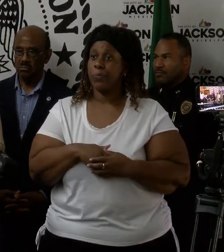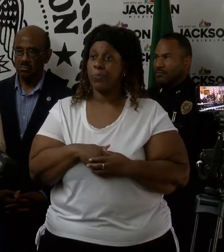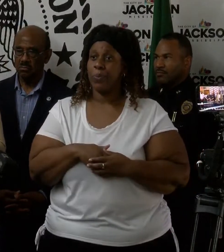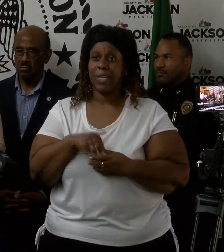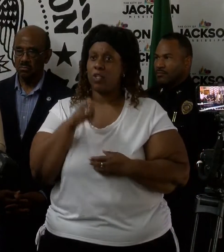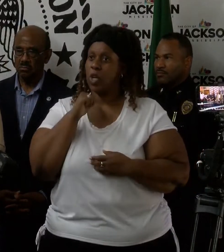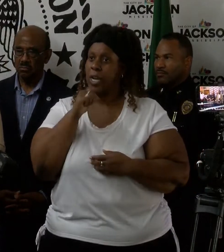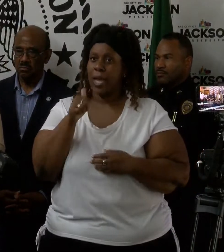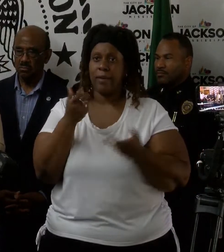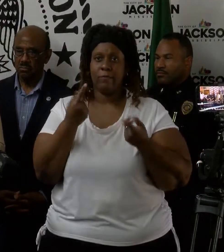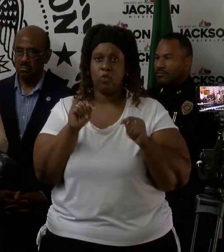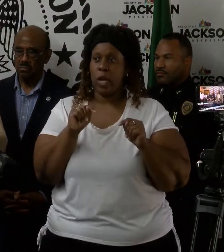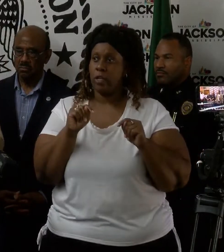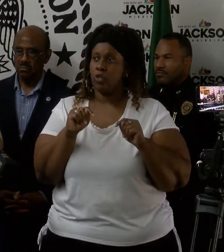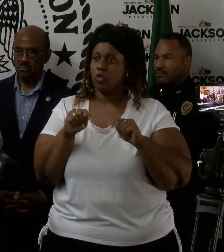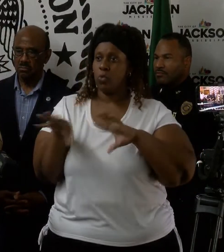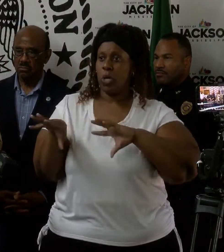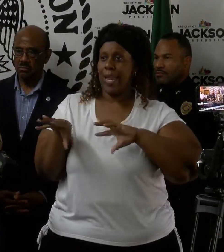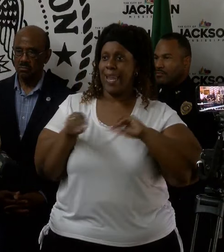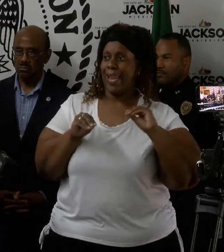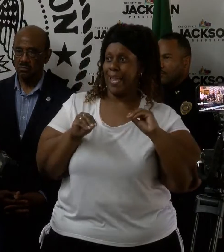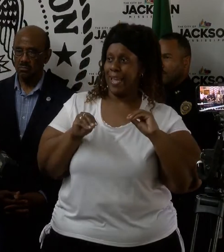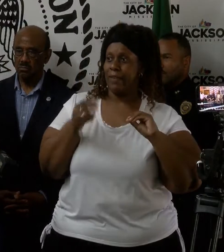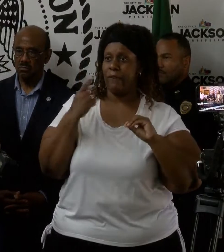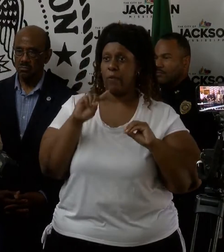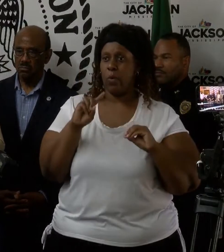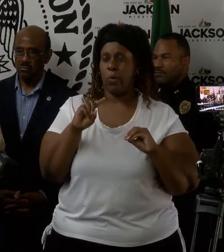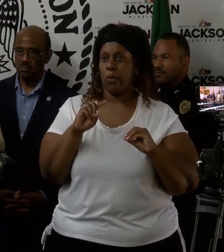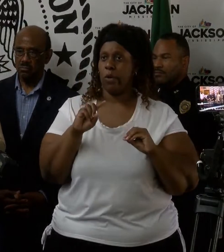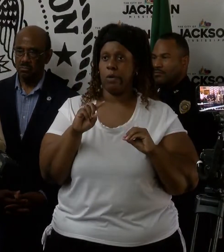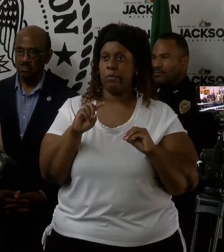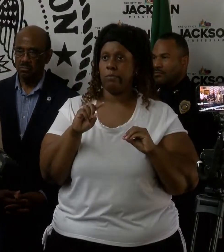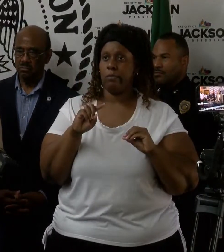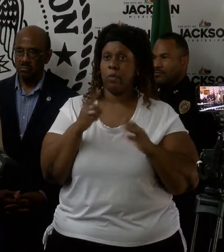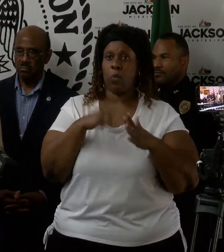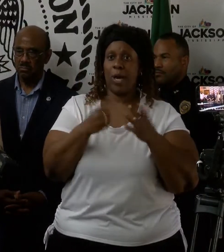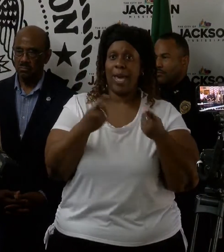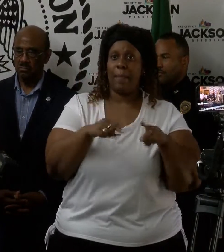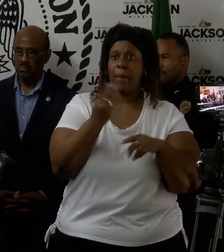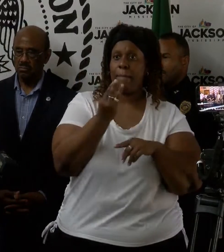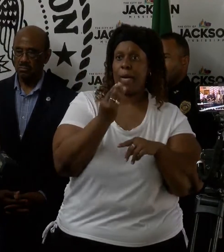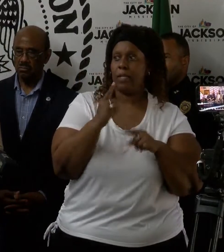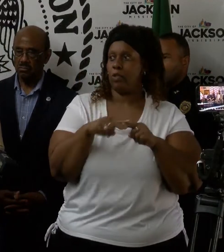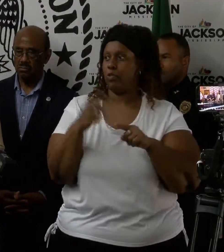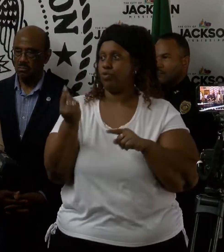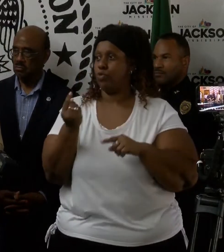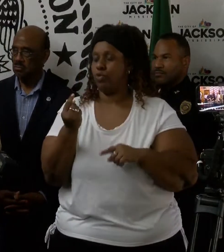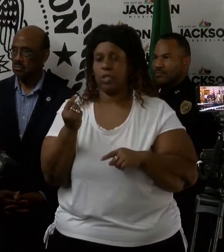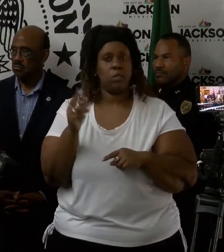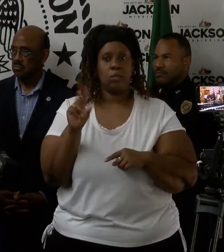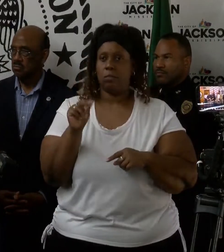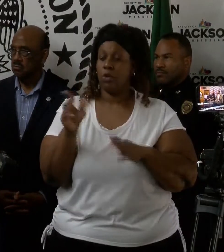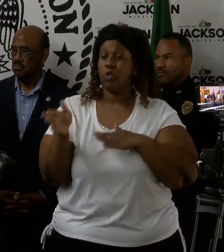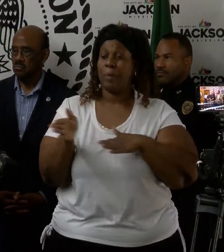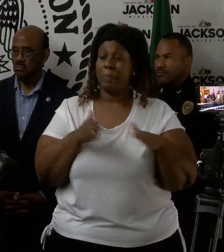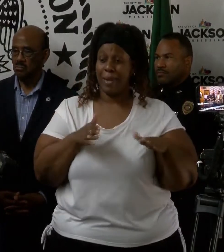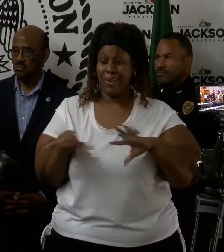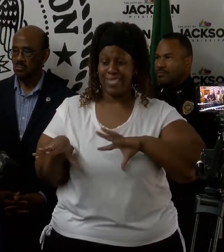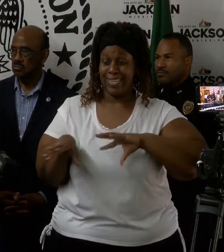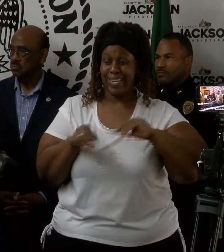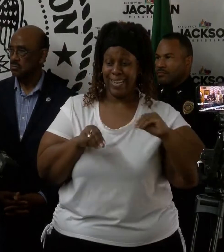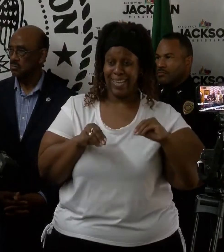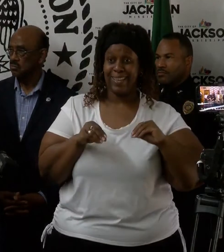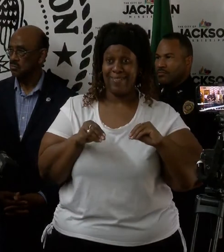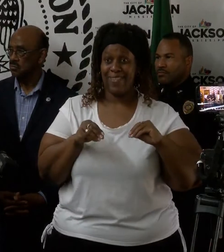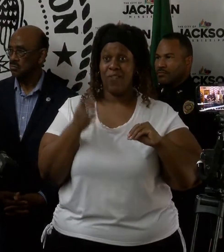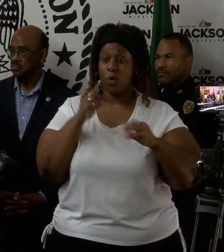you're not just anticipating for the events on Monday into Tuesday. You're preparing for that water to